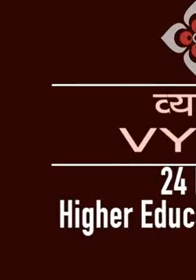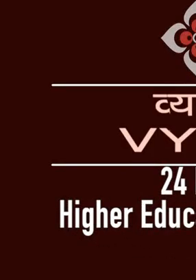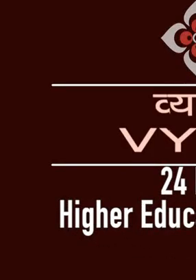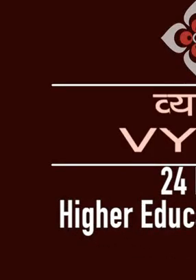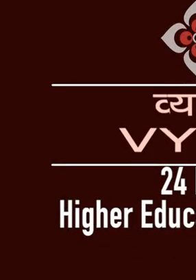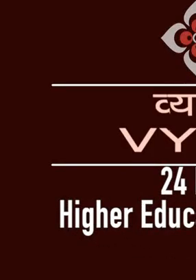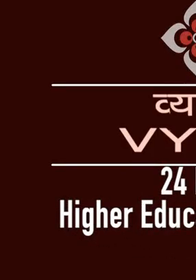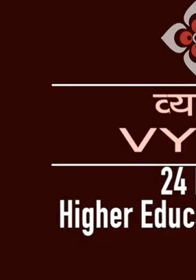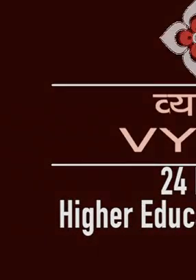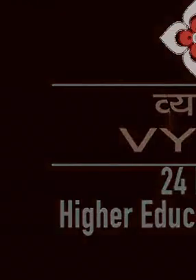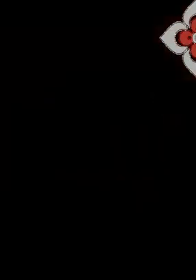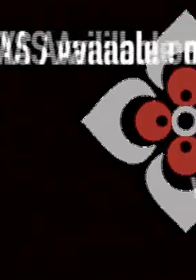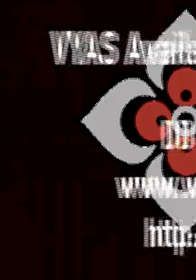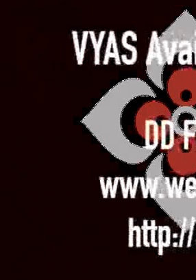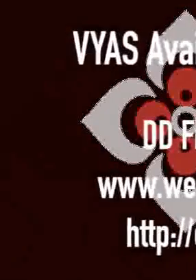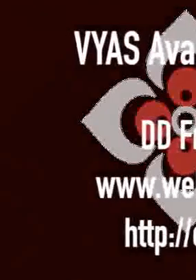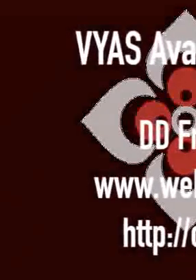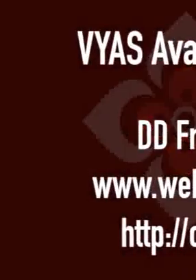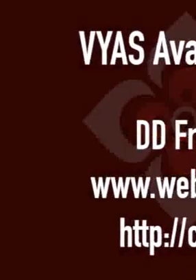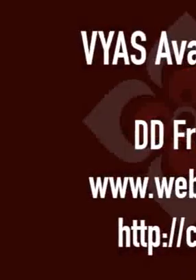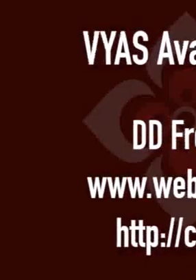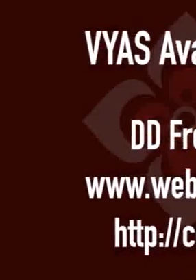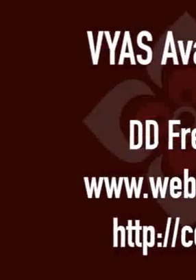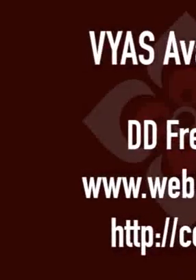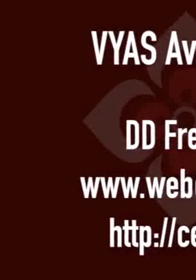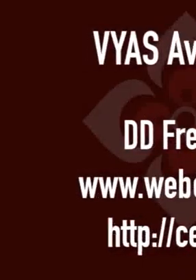Music Music Music